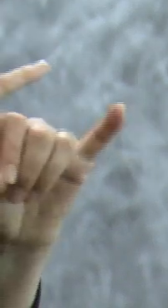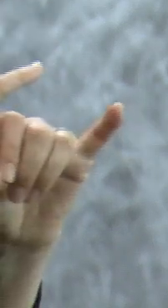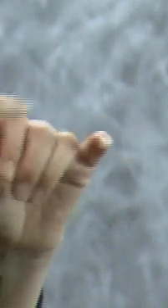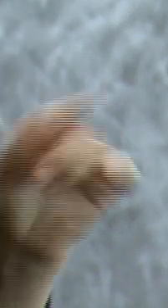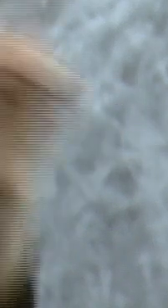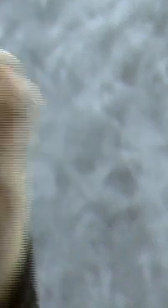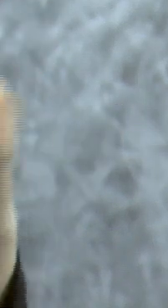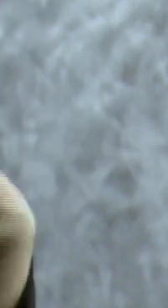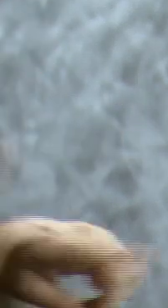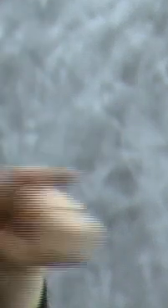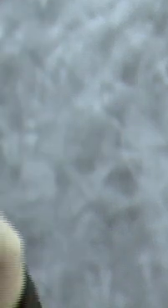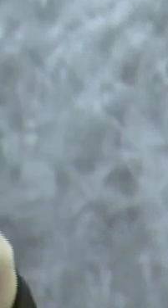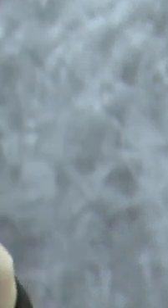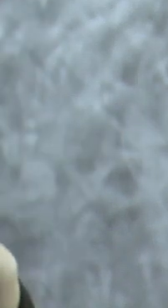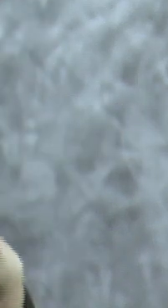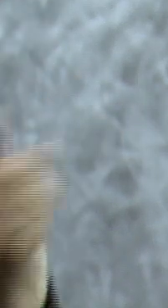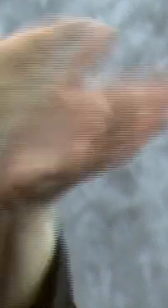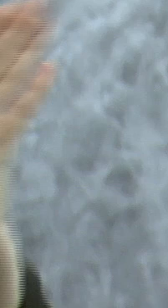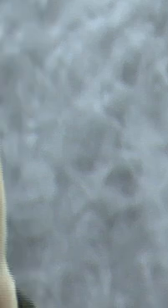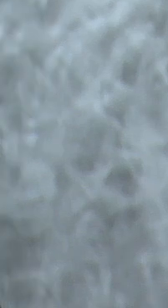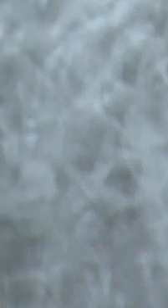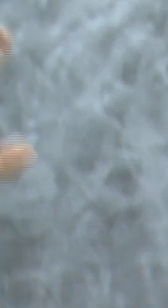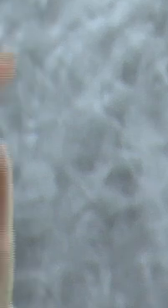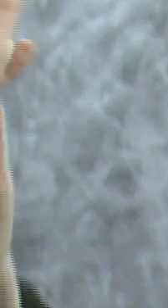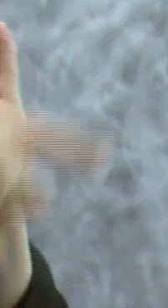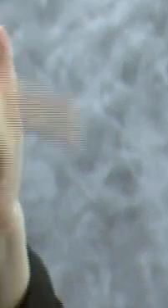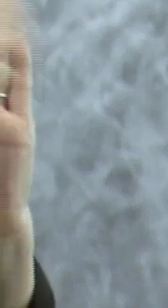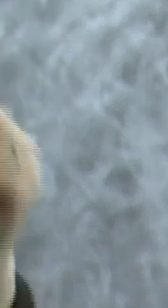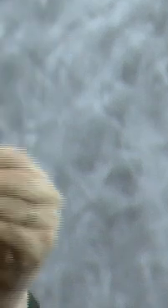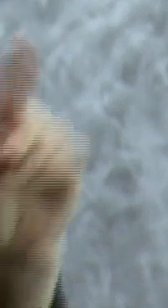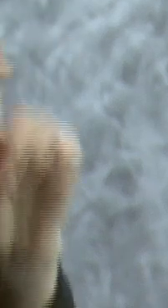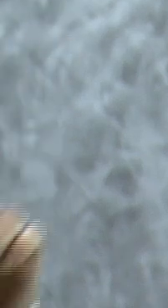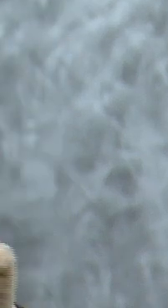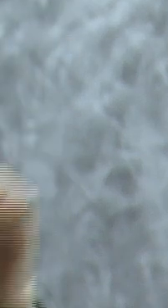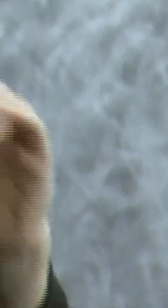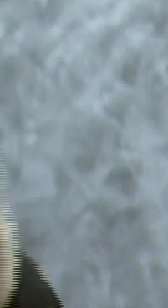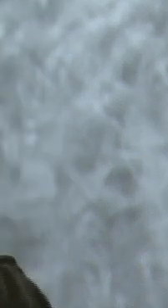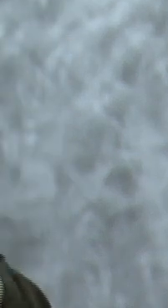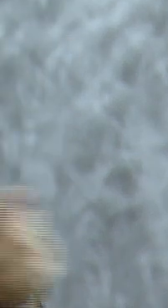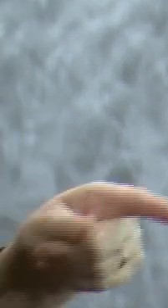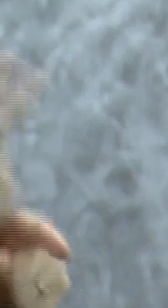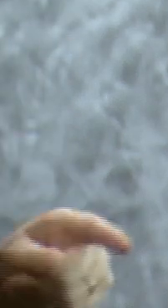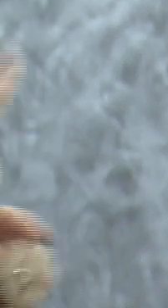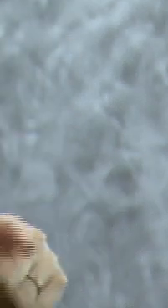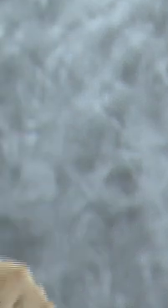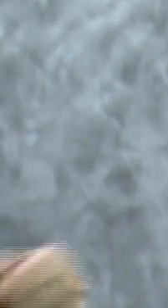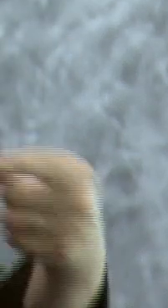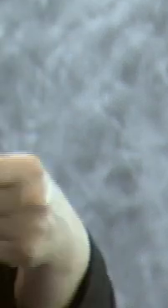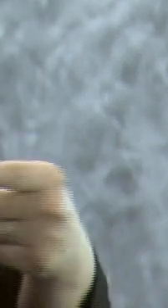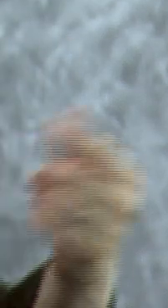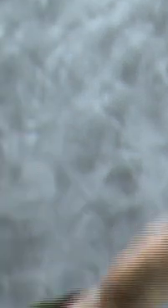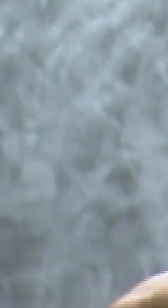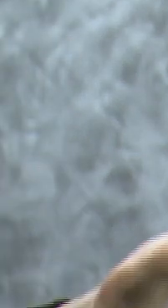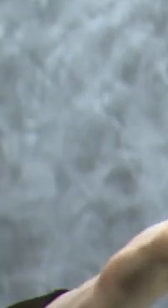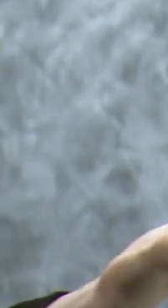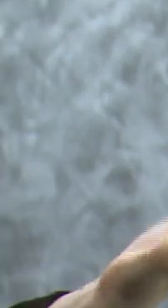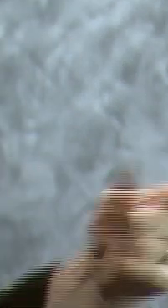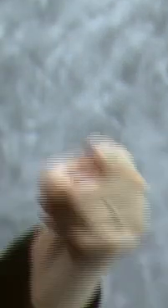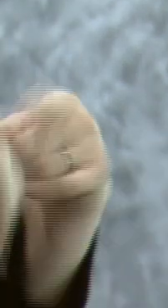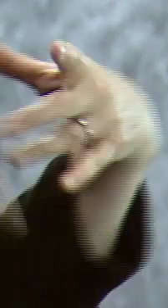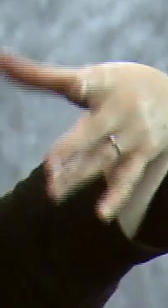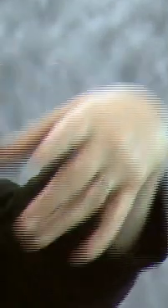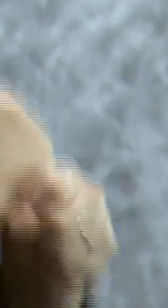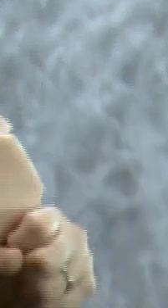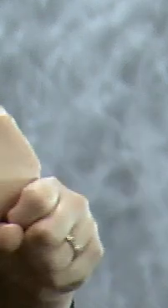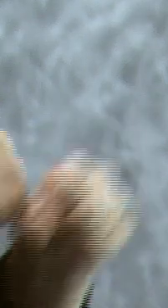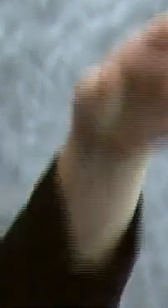I asked for her bio from her office so that I could properly introduce her. And I cannot do that any